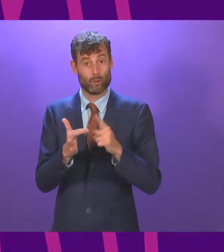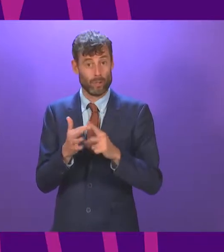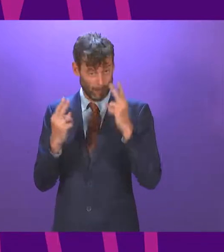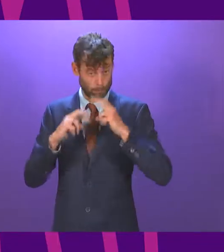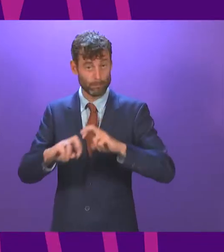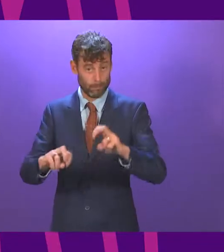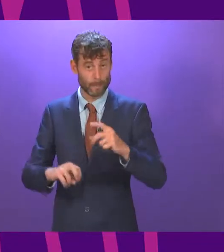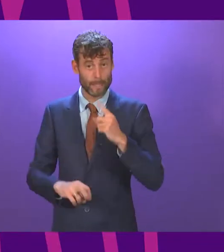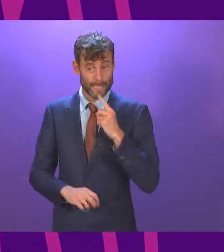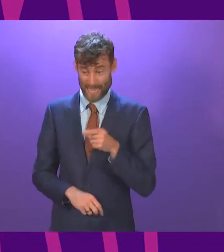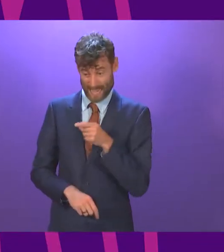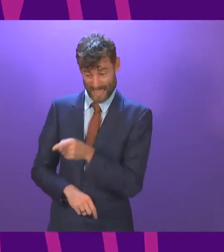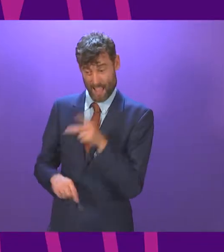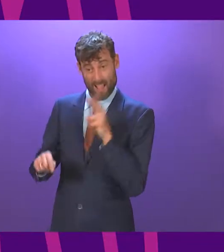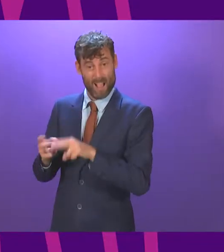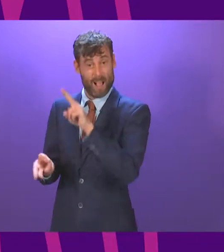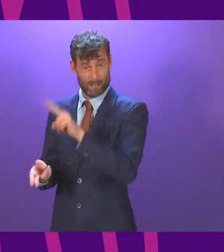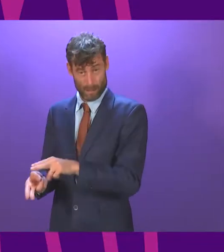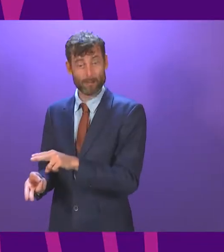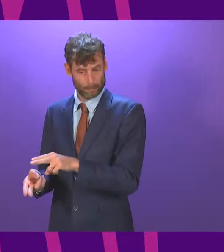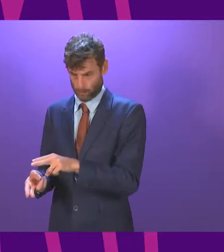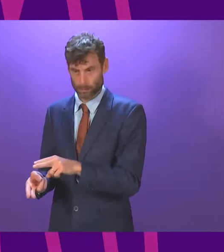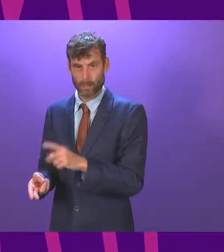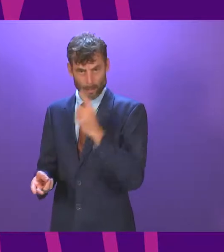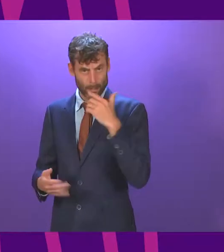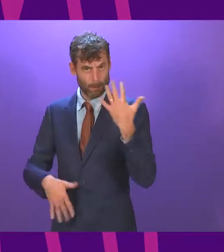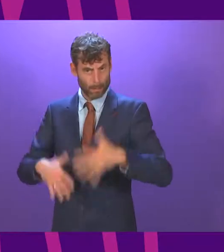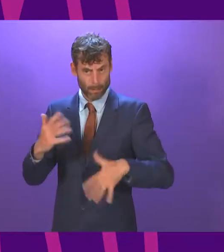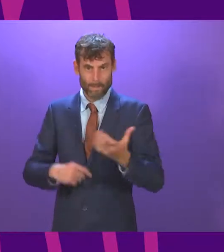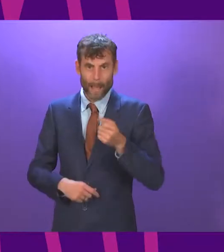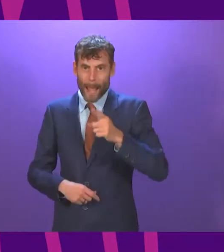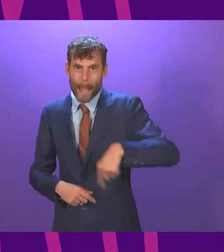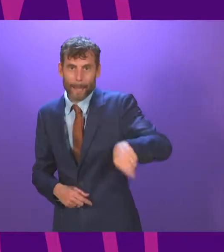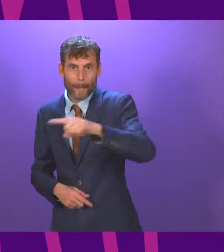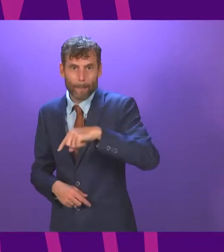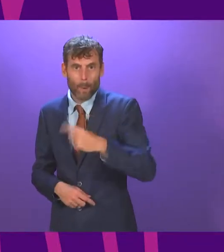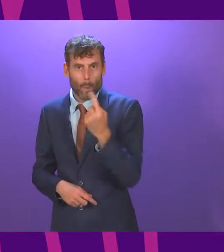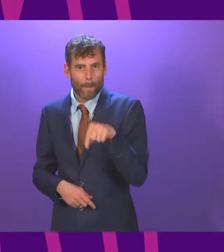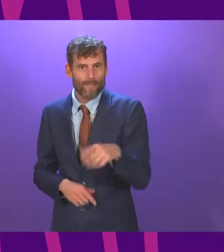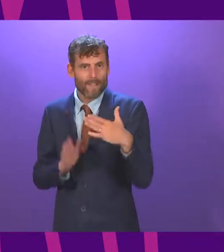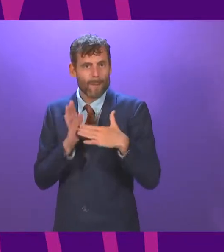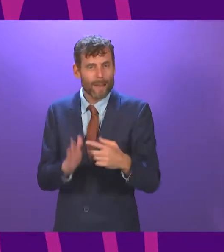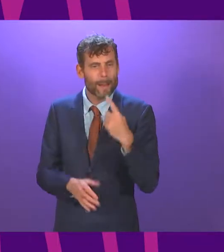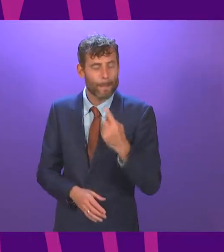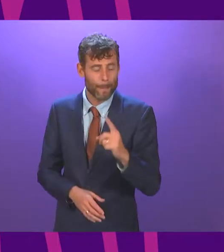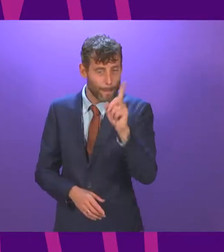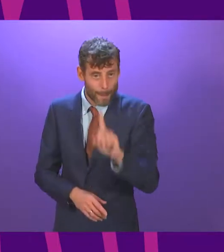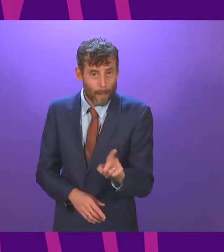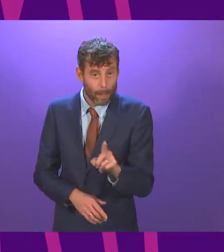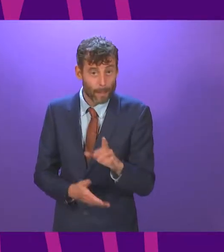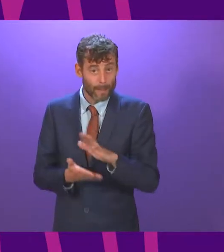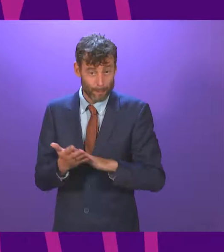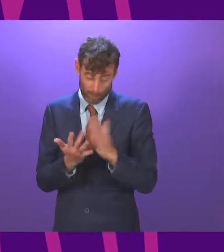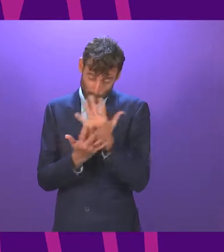by extending the uplift, the UK Government can actually boost the incomes of 1.5 million people, including 300,000 children.